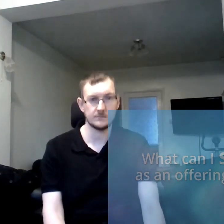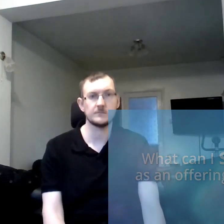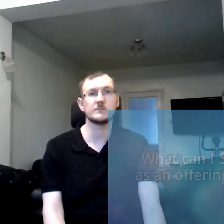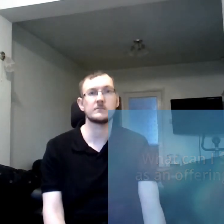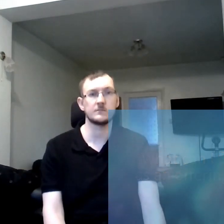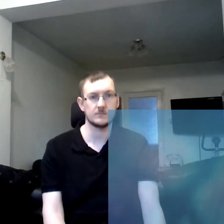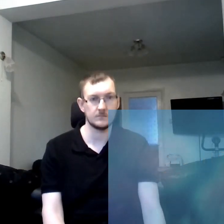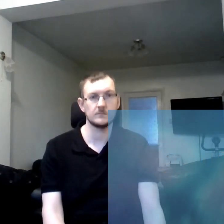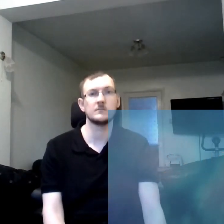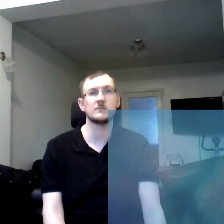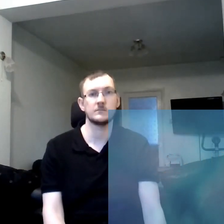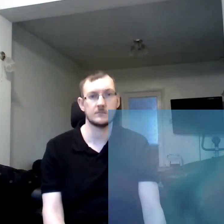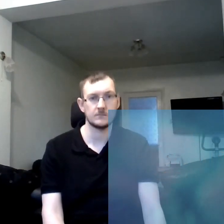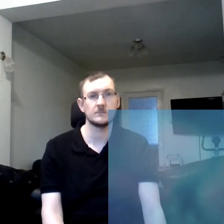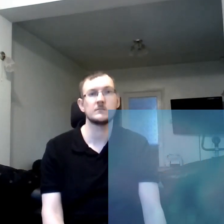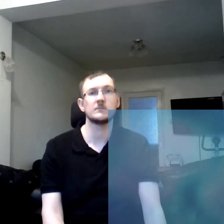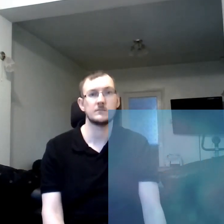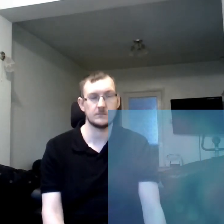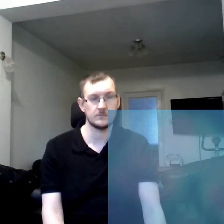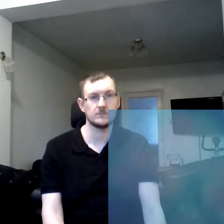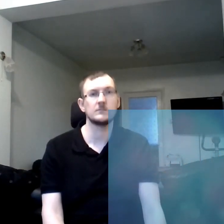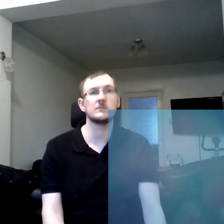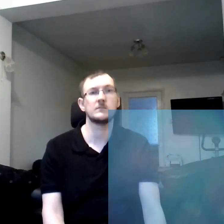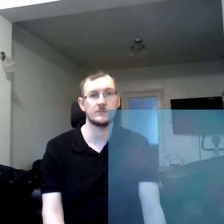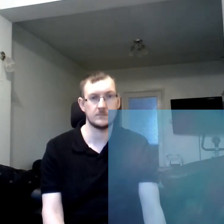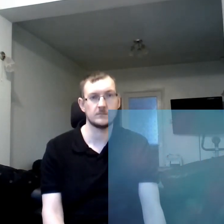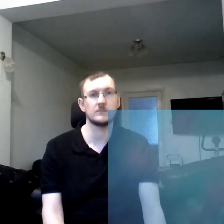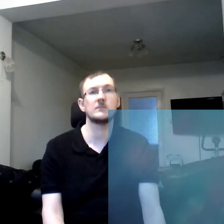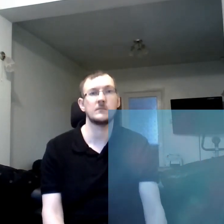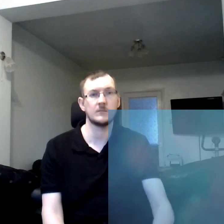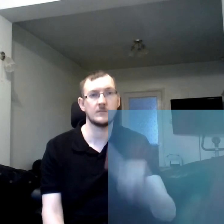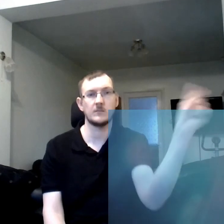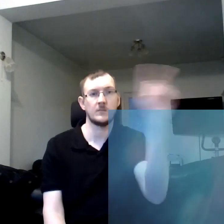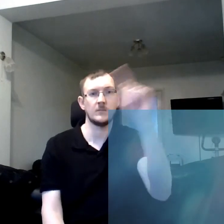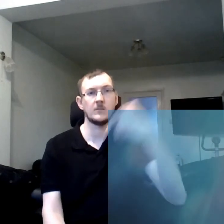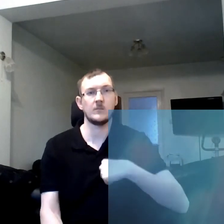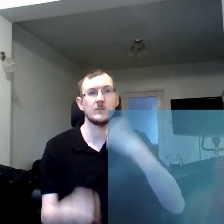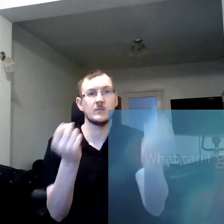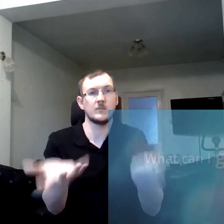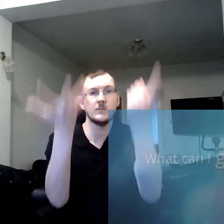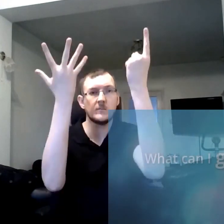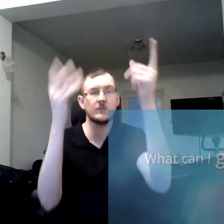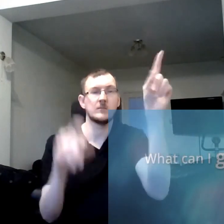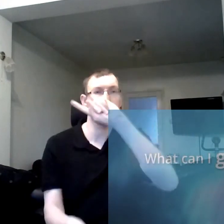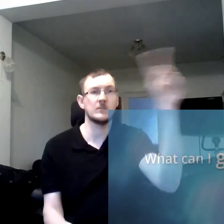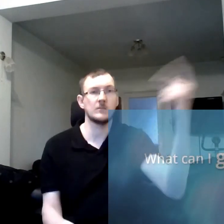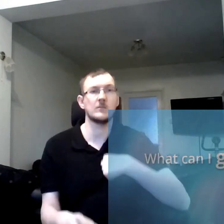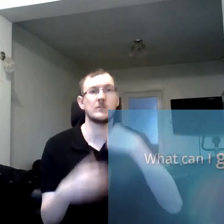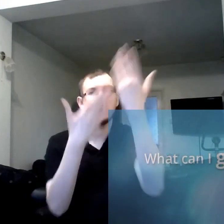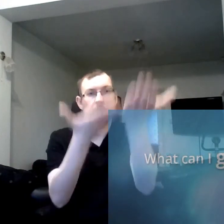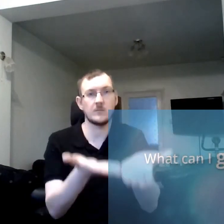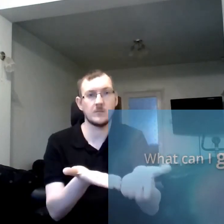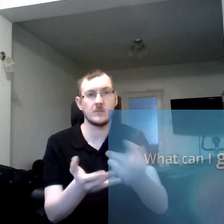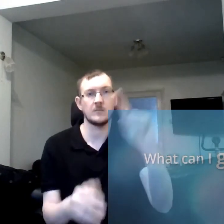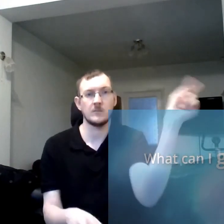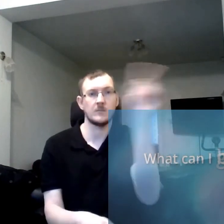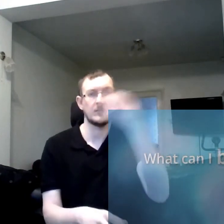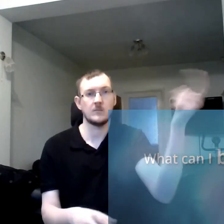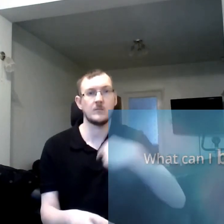i want to please your heart what can i give what can i bring what